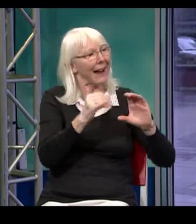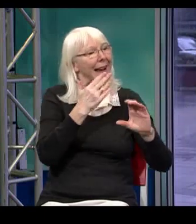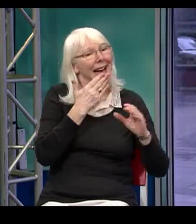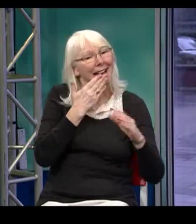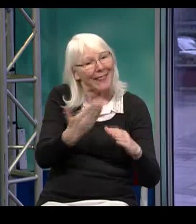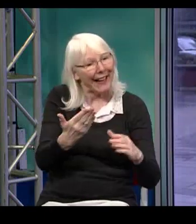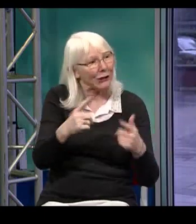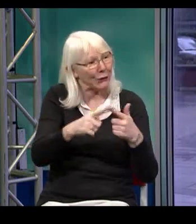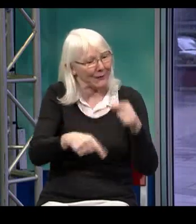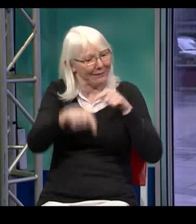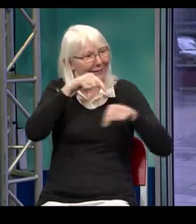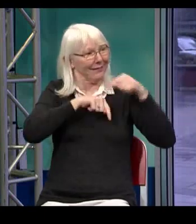Provincial Services Health Authority.